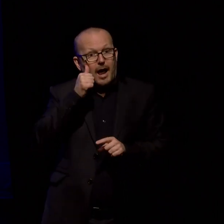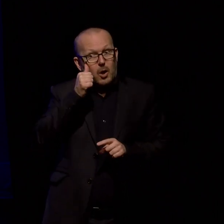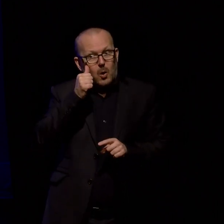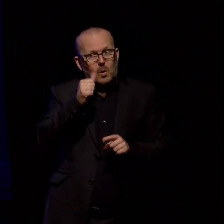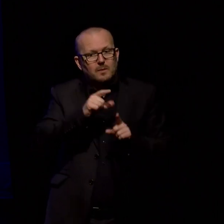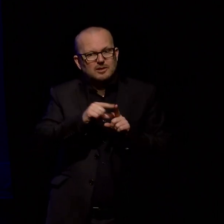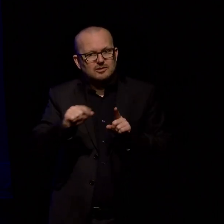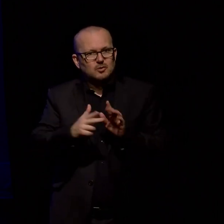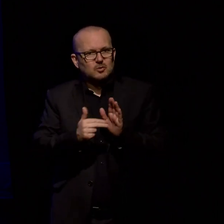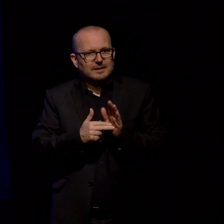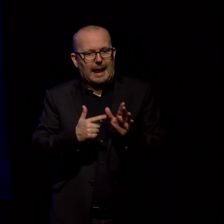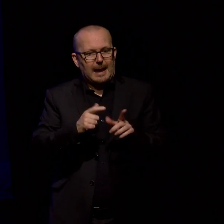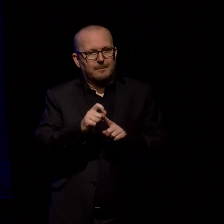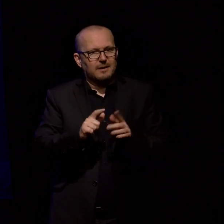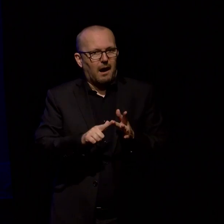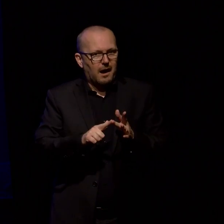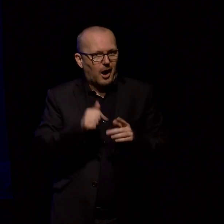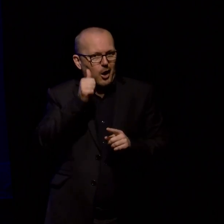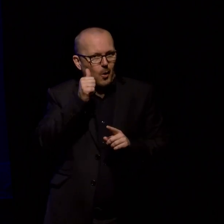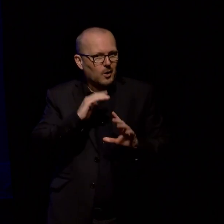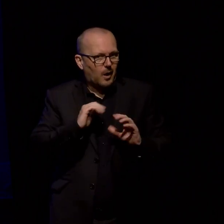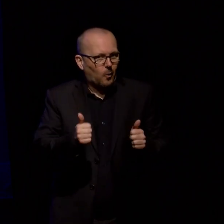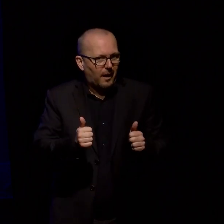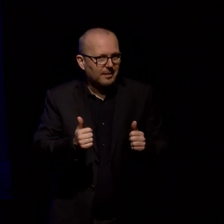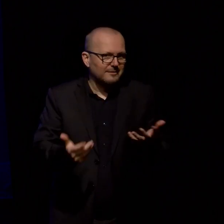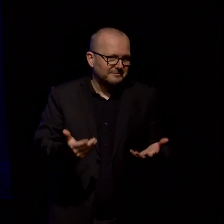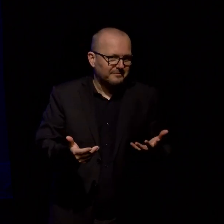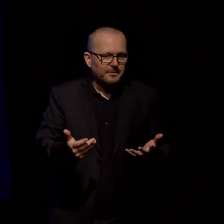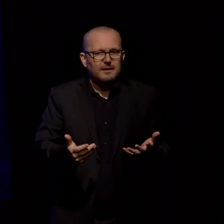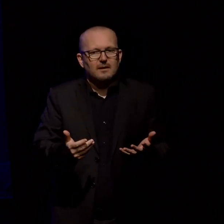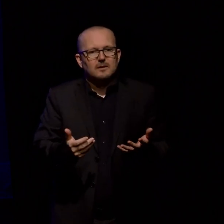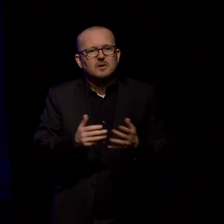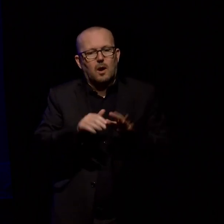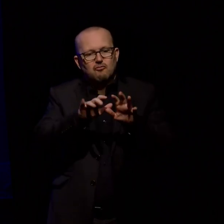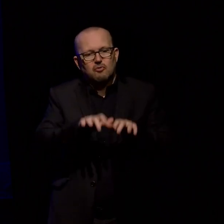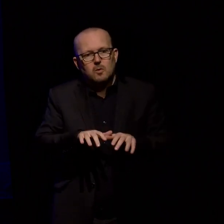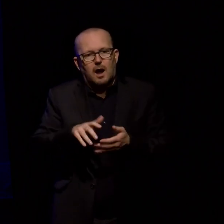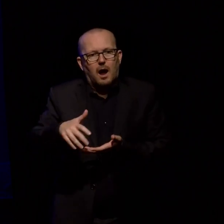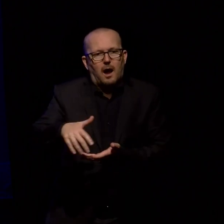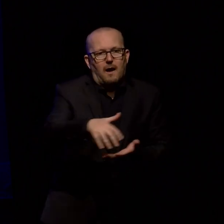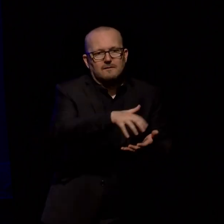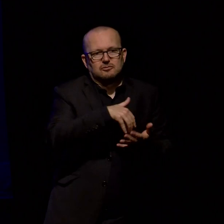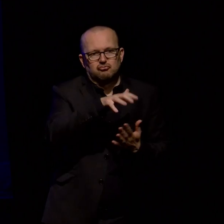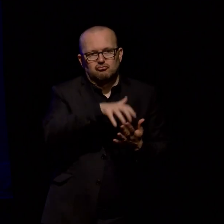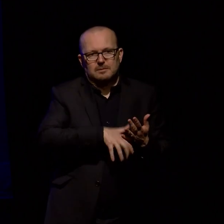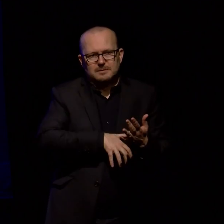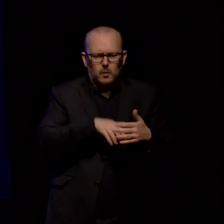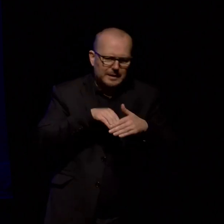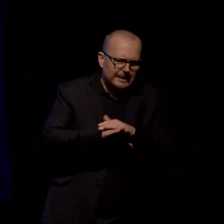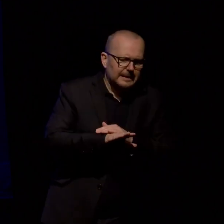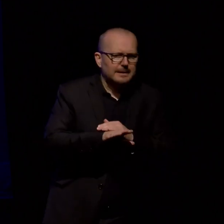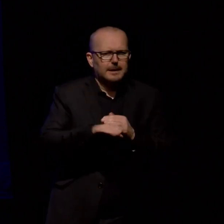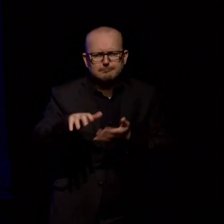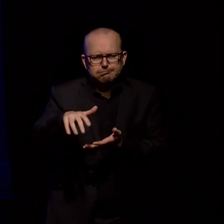reasonably well and I wrote a harvester script that went in and built this big map of